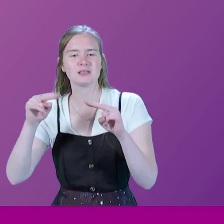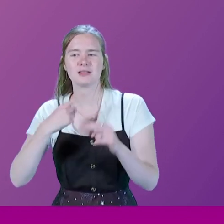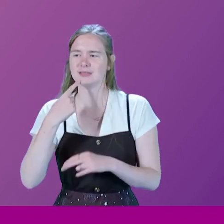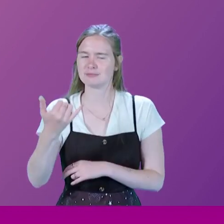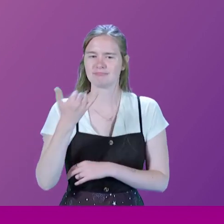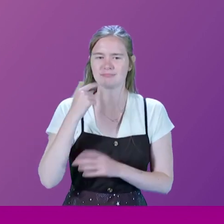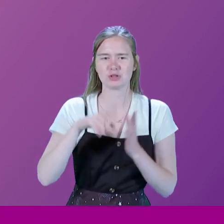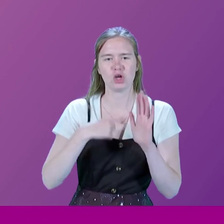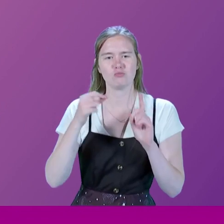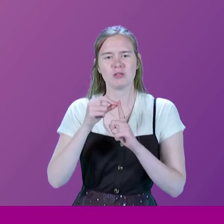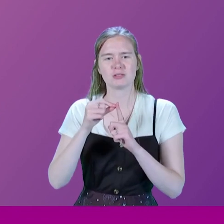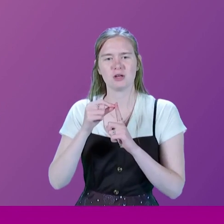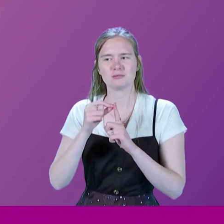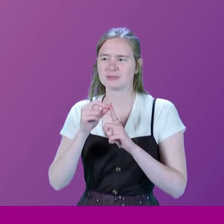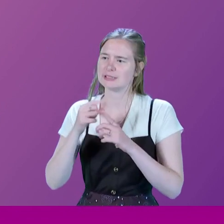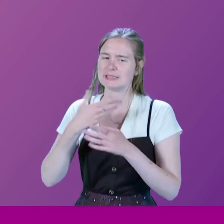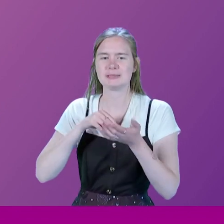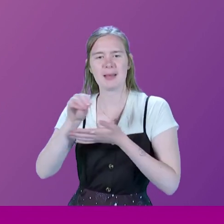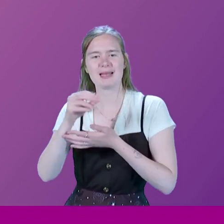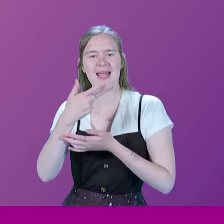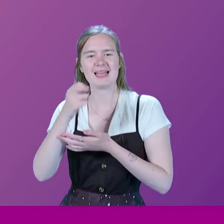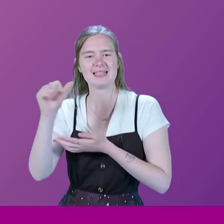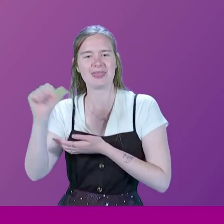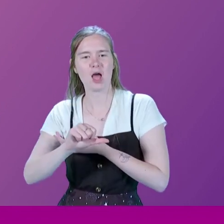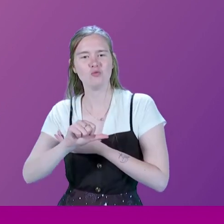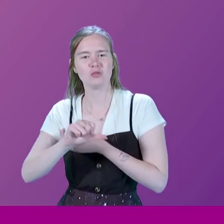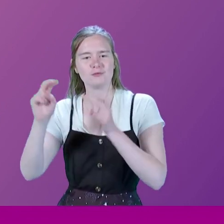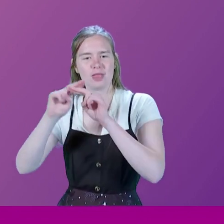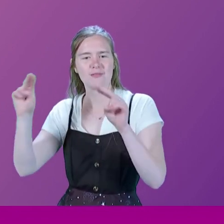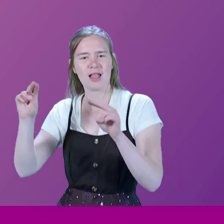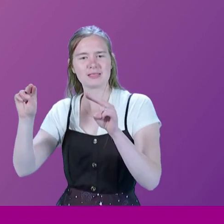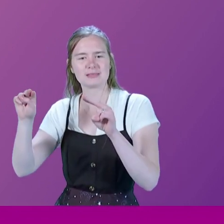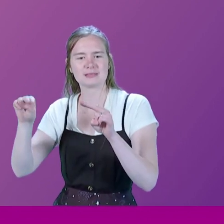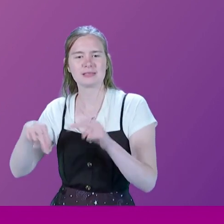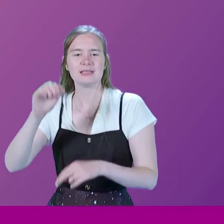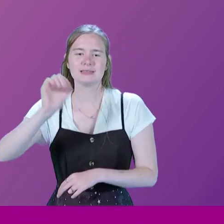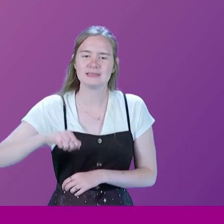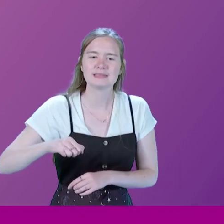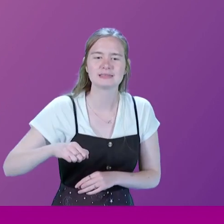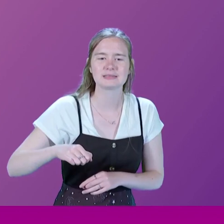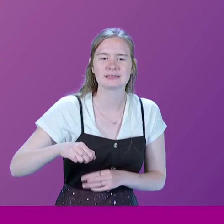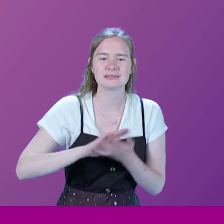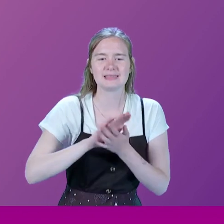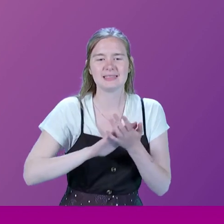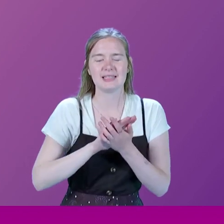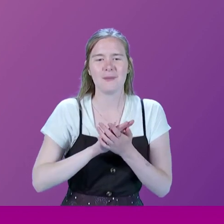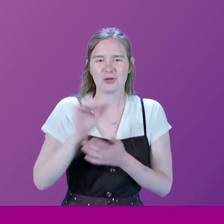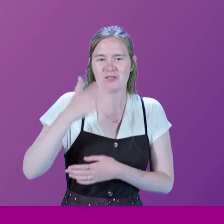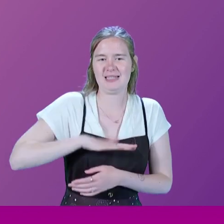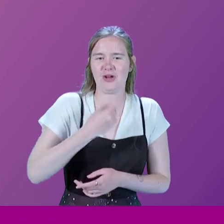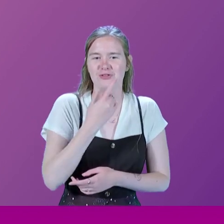£80,000 on doing up this flat. Aren't you outraged? I said, yes, I'm outraged because it needs about £150,000 spending on it.